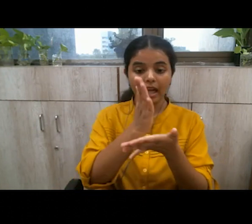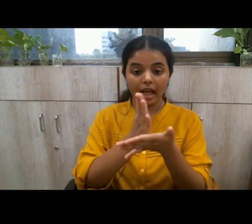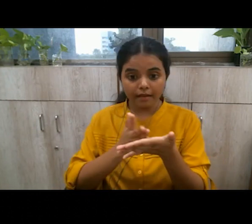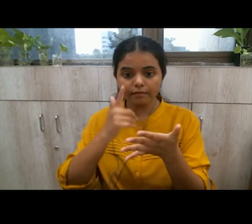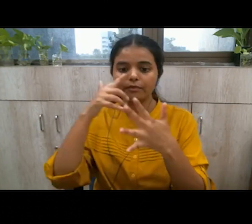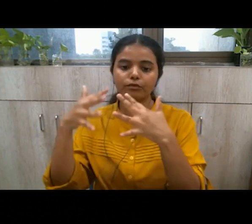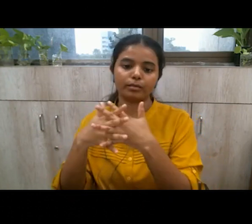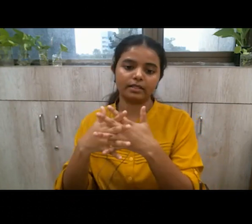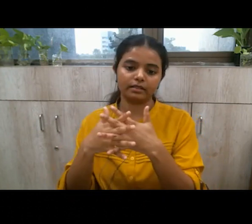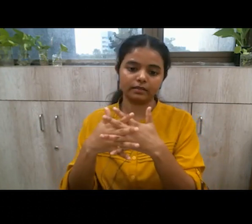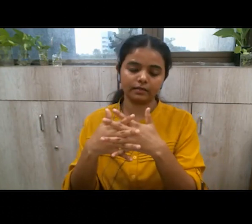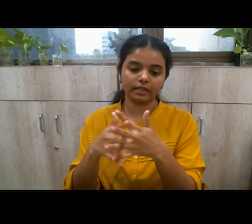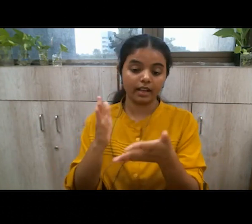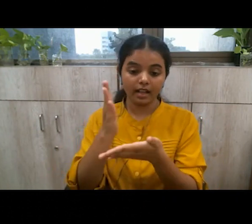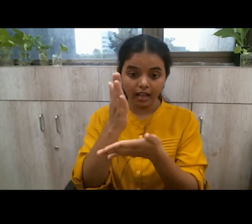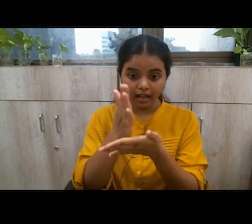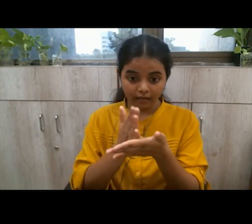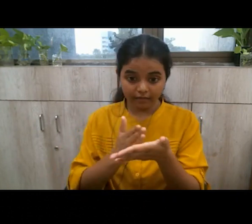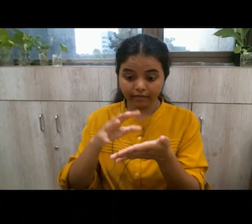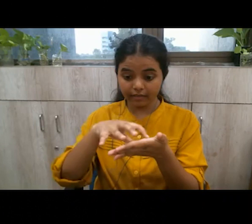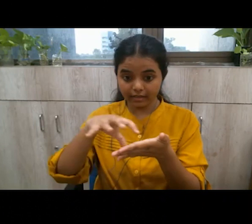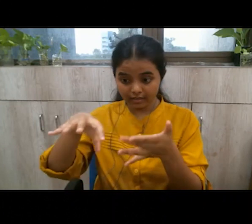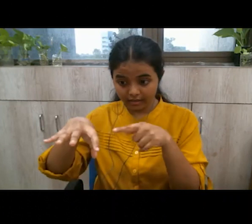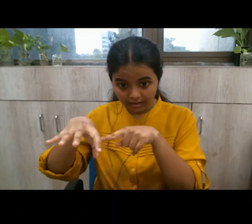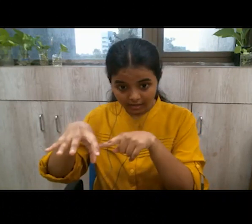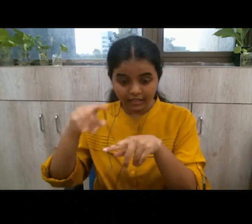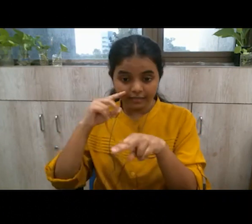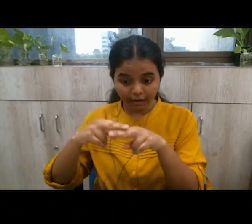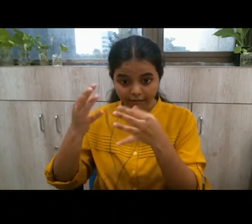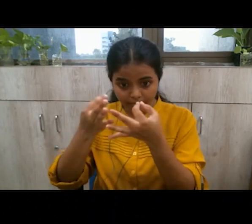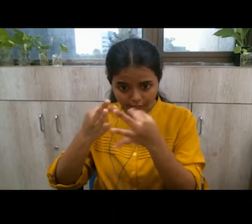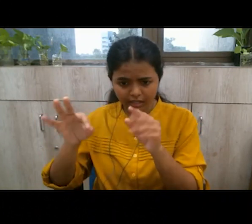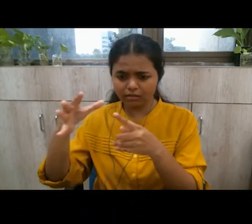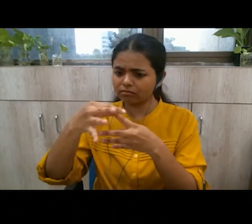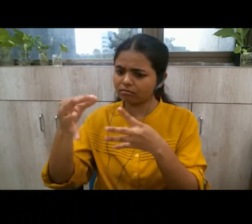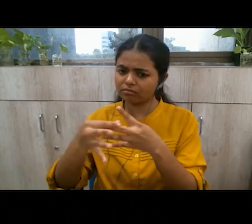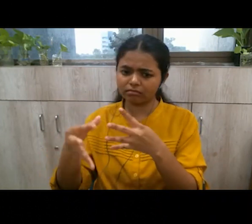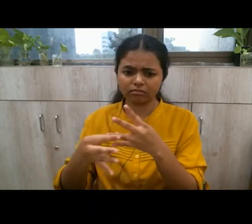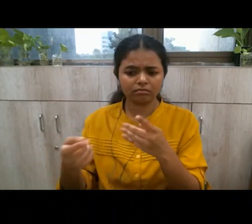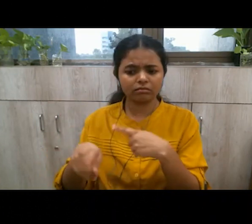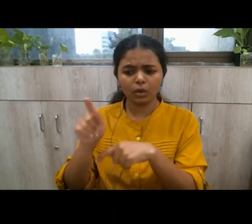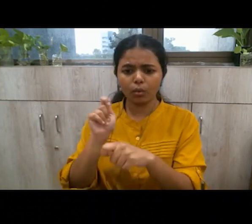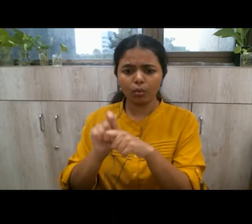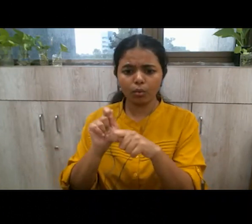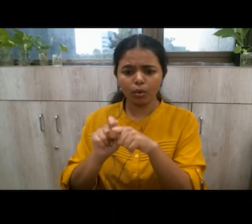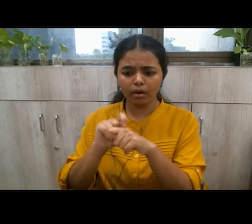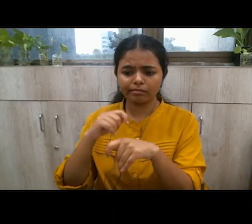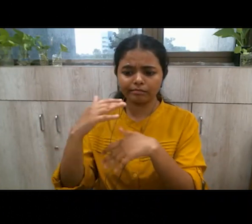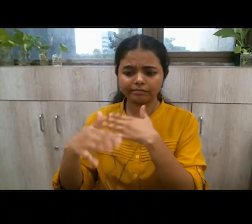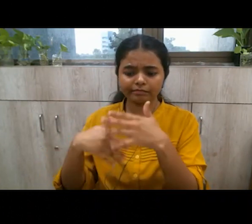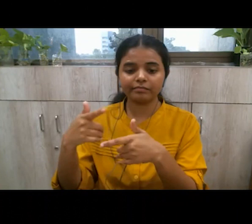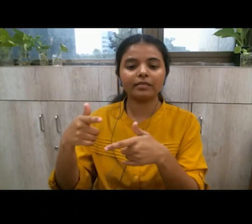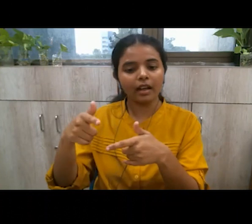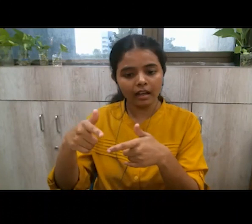since they are half the workforce if they have freedom of choice they will work and that is